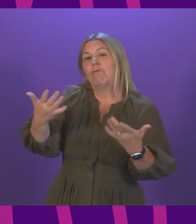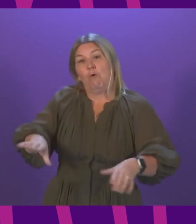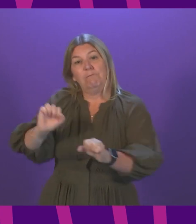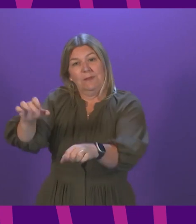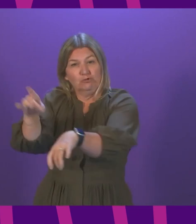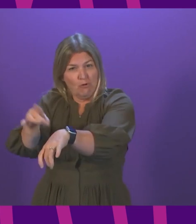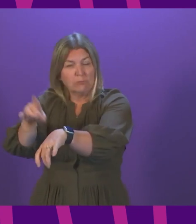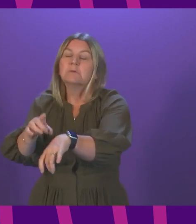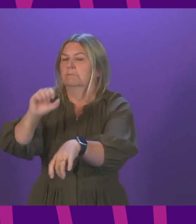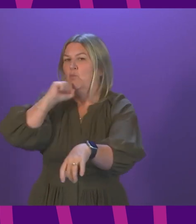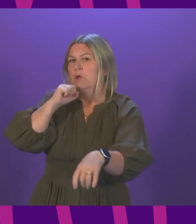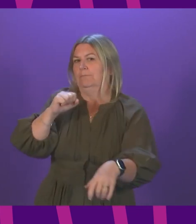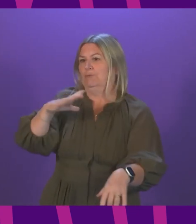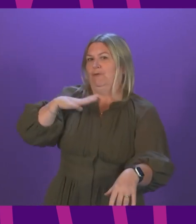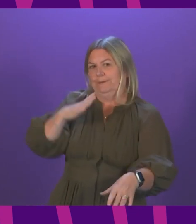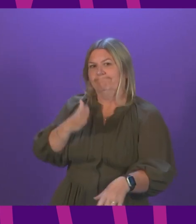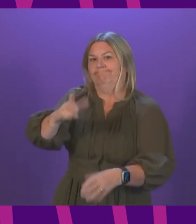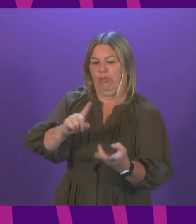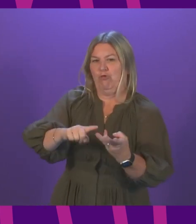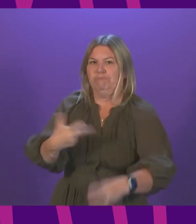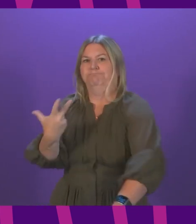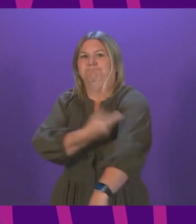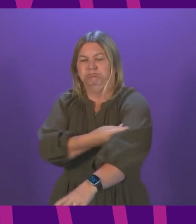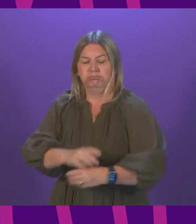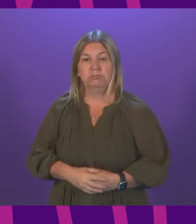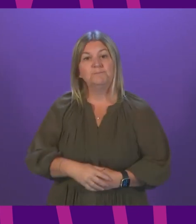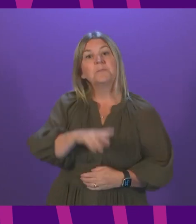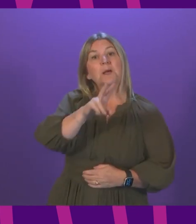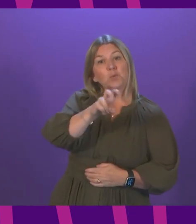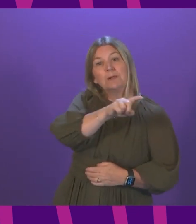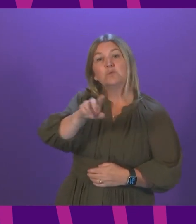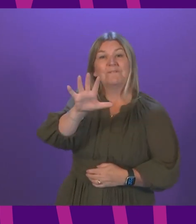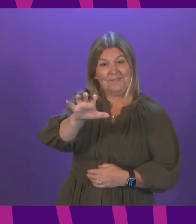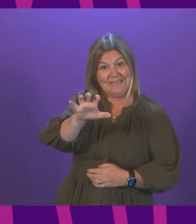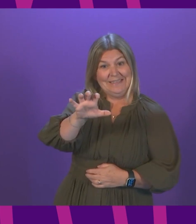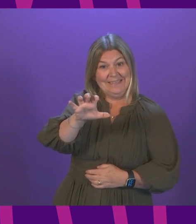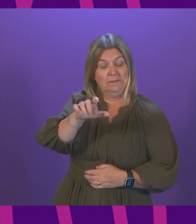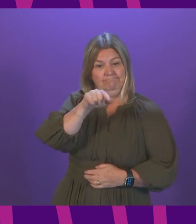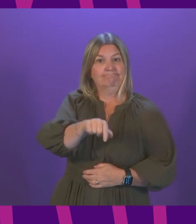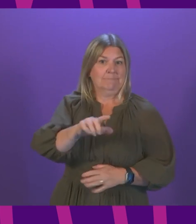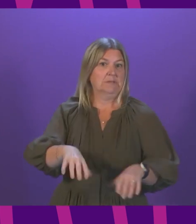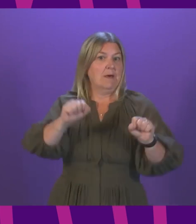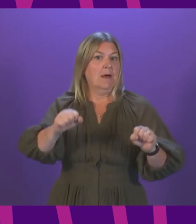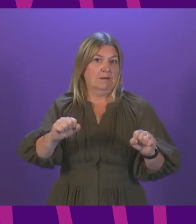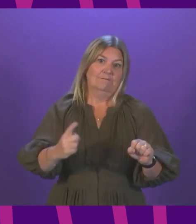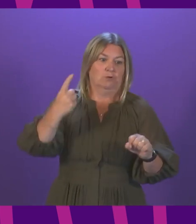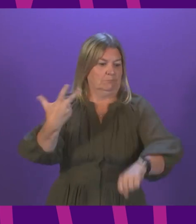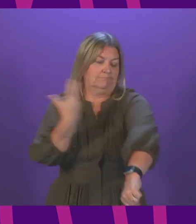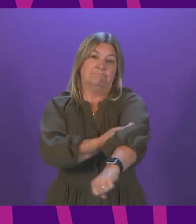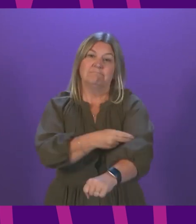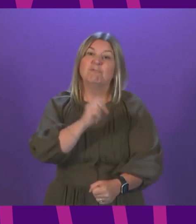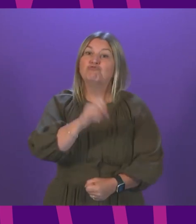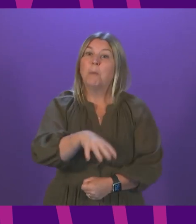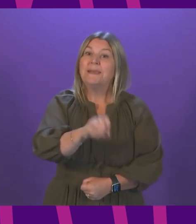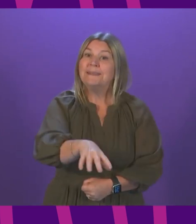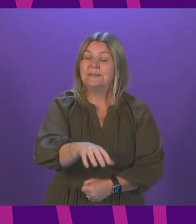GPs. Vaccinations for 12 to 15-year-olds also started this week. They were available at drop-in centres